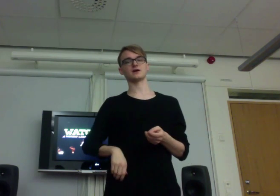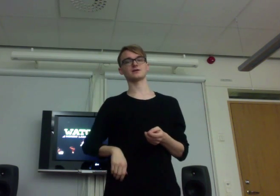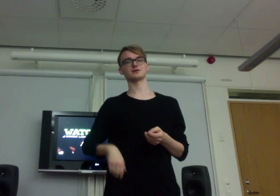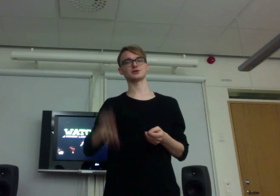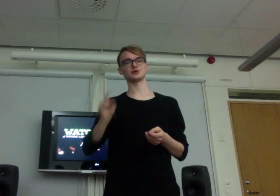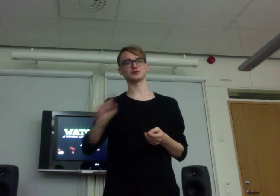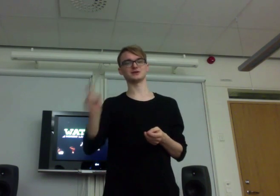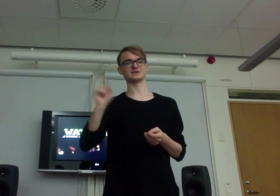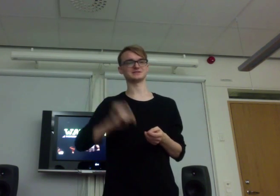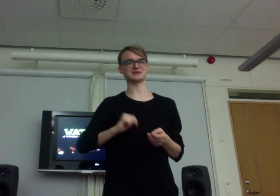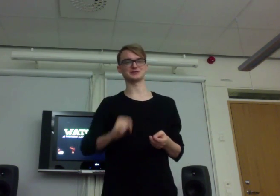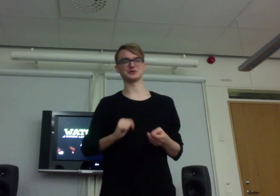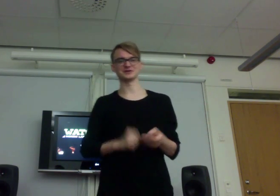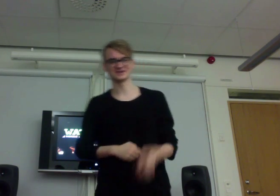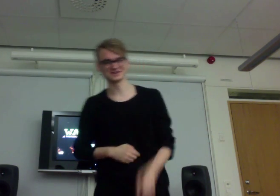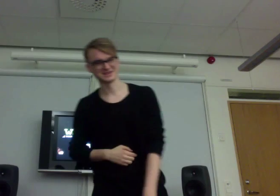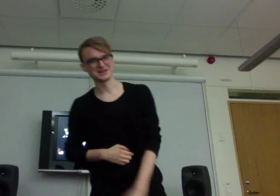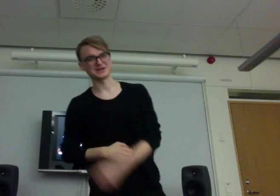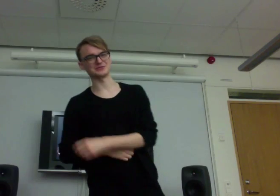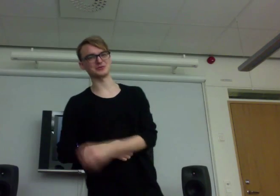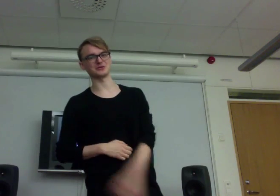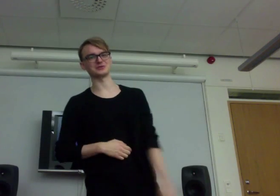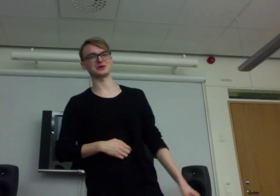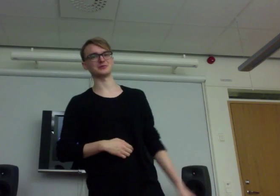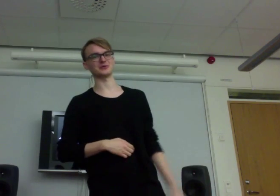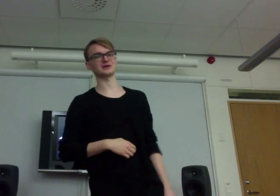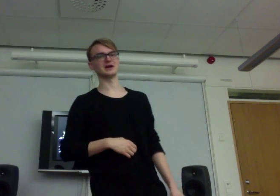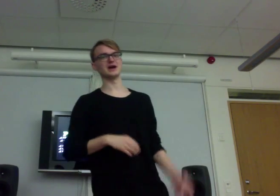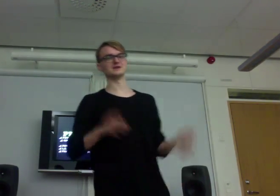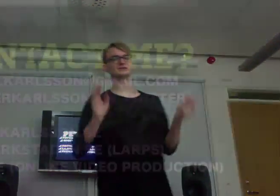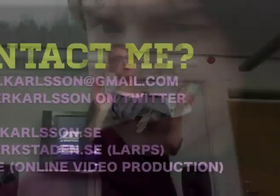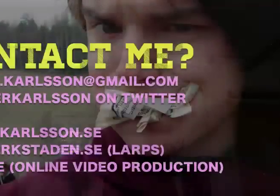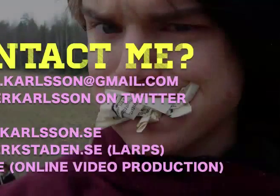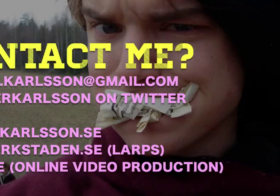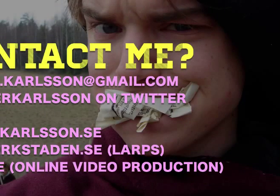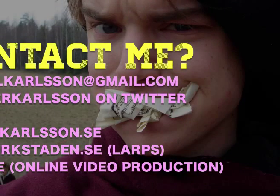Go there if you want to learn more. So this is me.